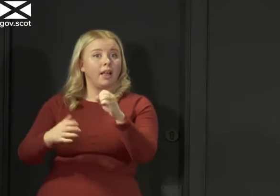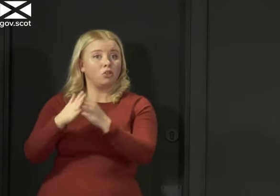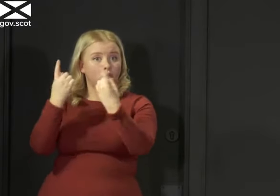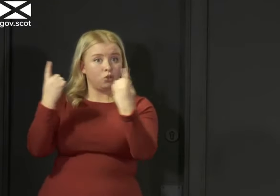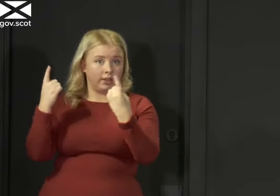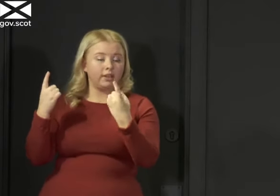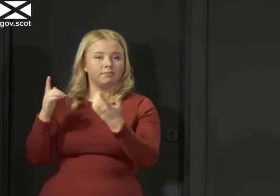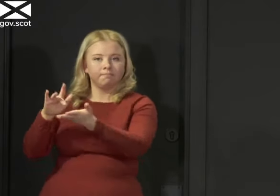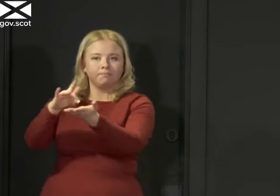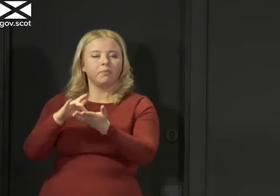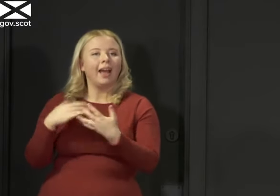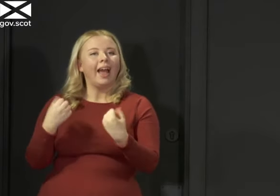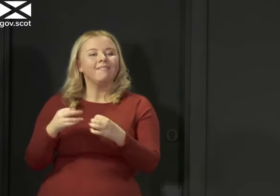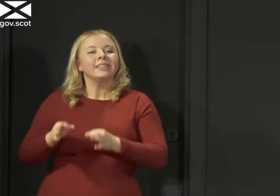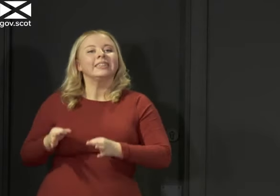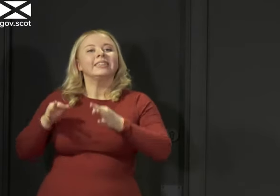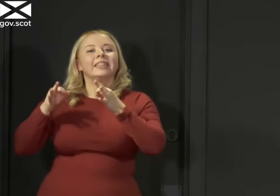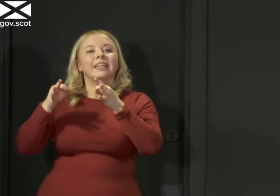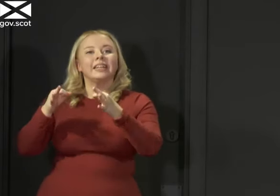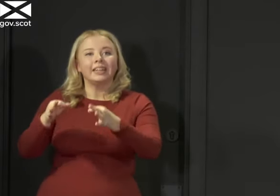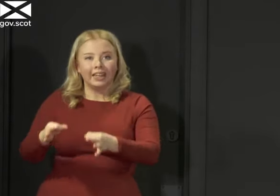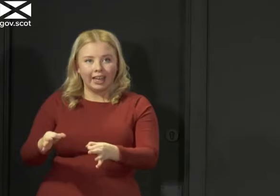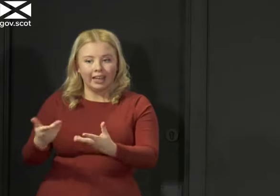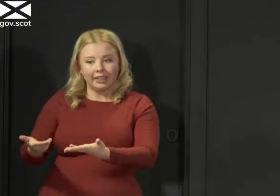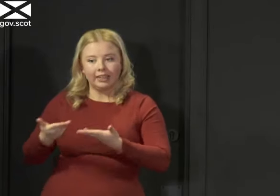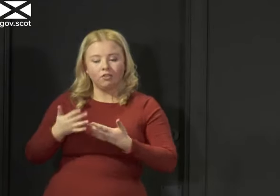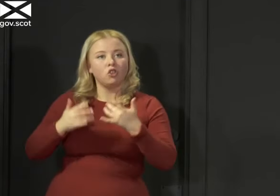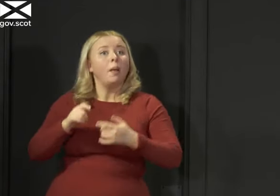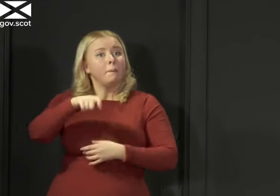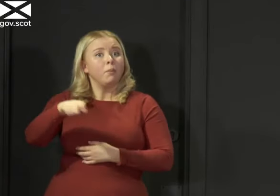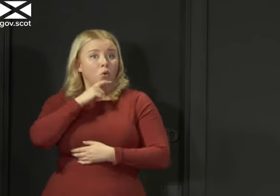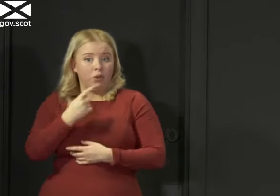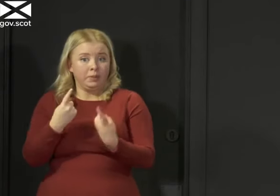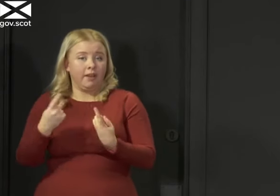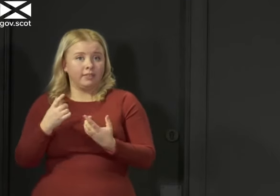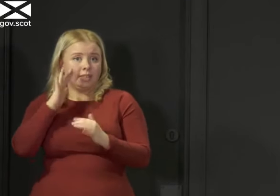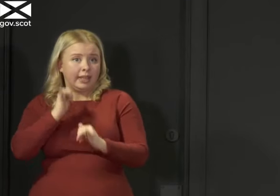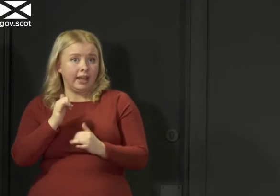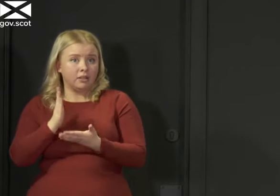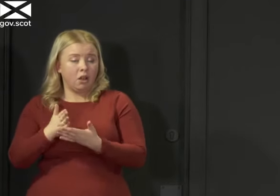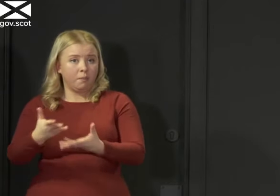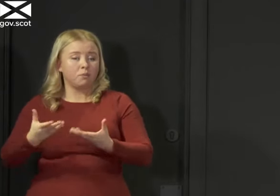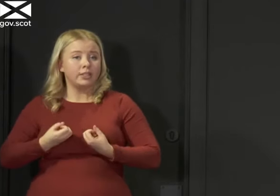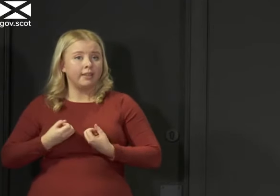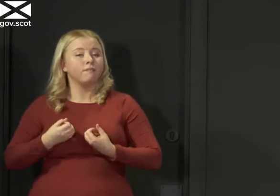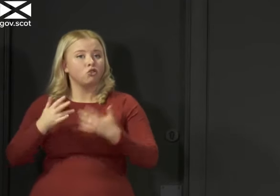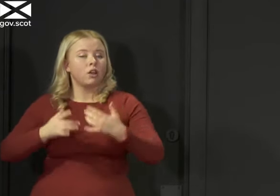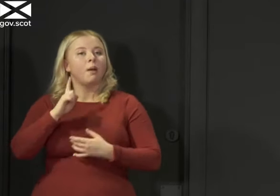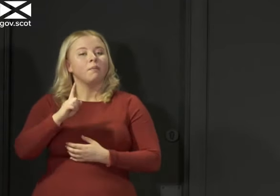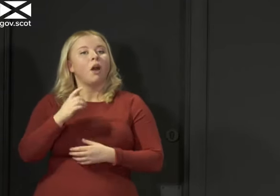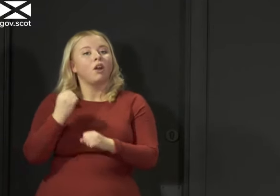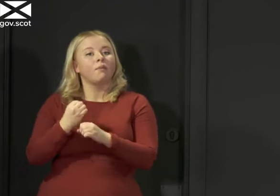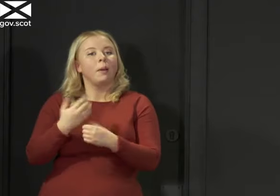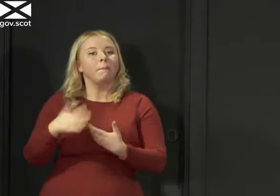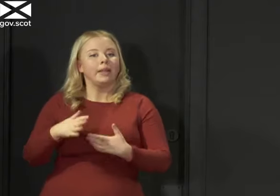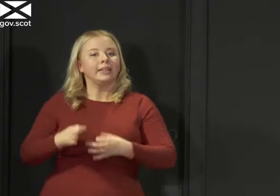had a slight delay in getting the results, should say people tested were getting the results, but the government had a slight delay. We are now getting